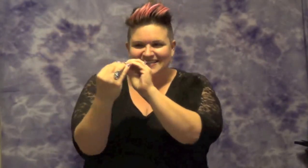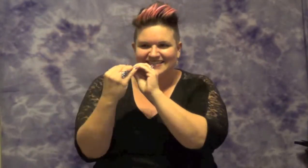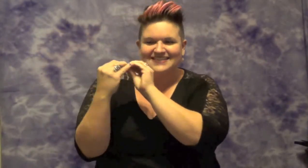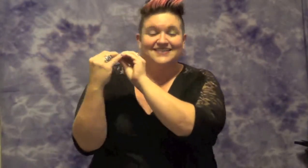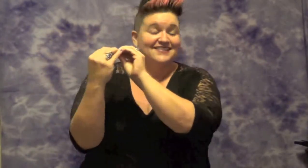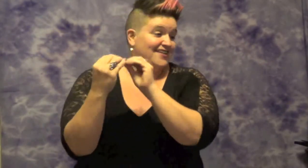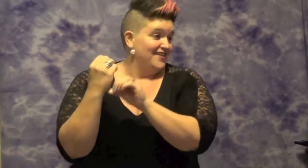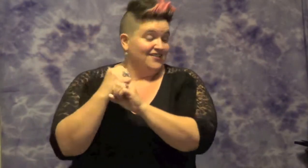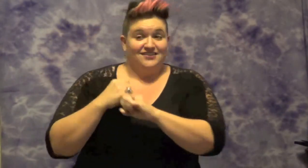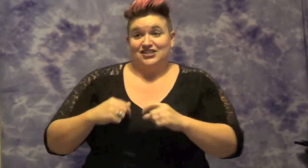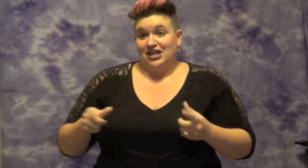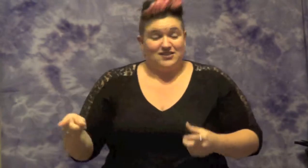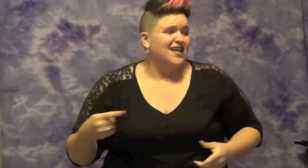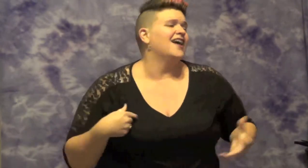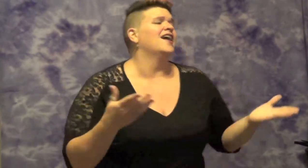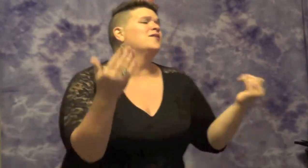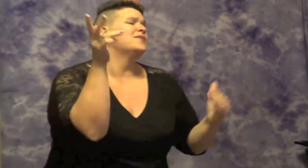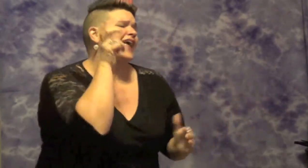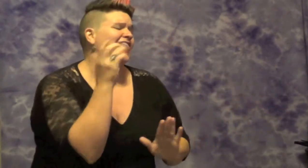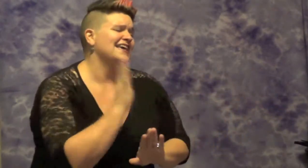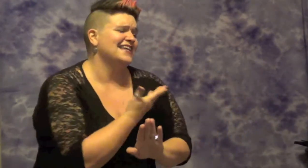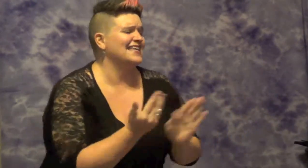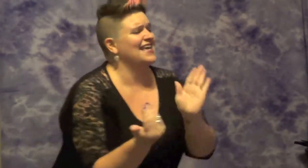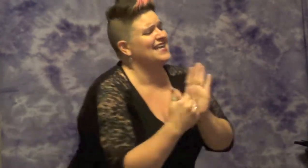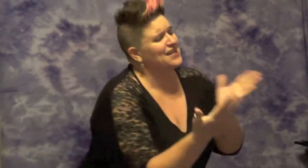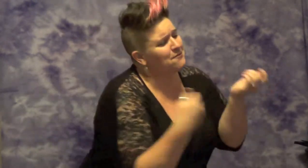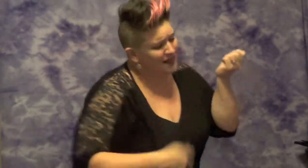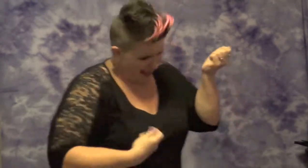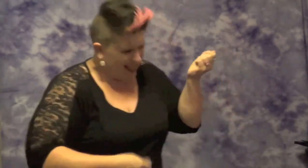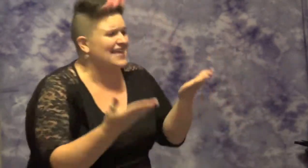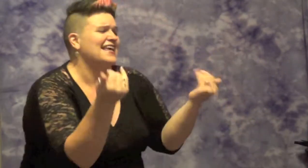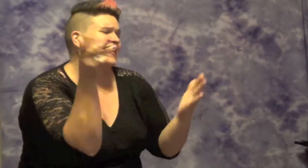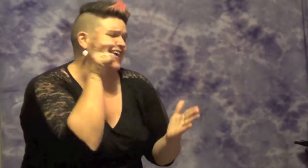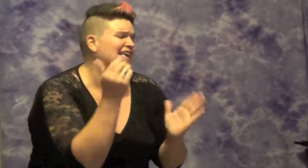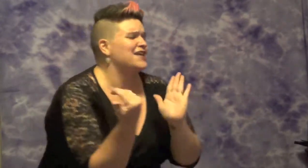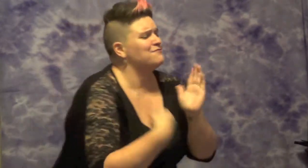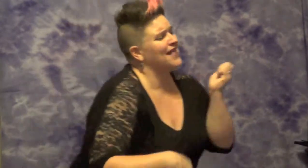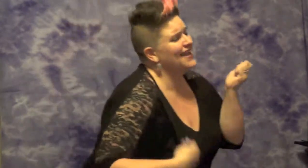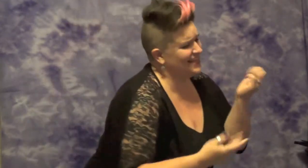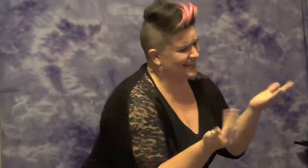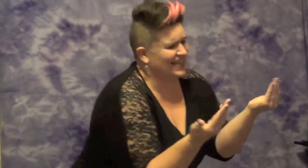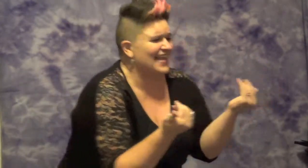And she said, play it again, play it again, play it again